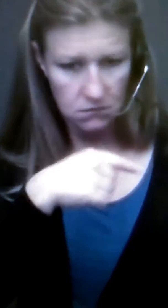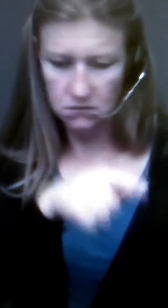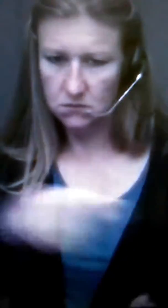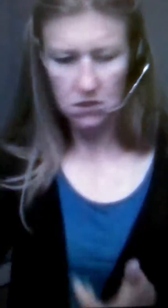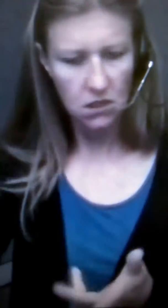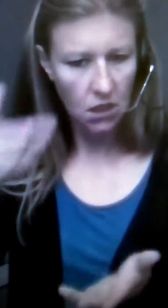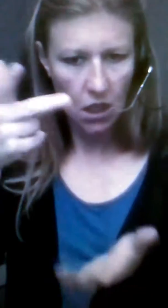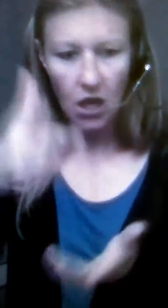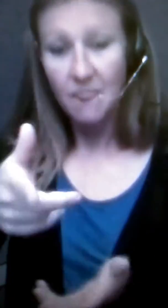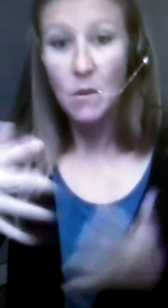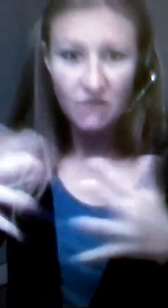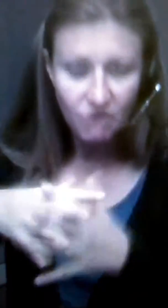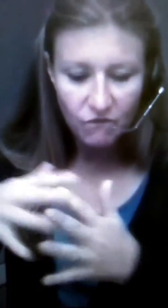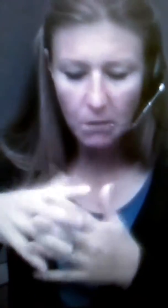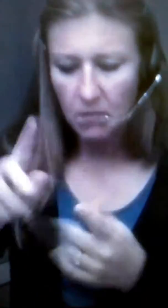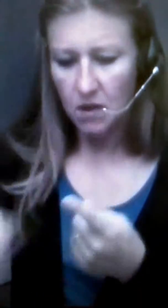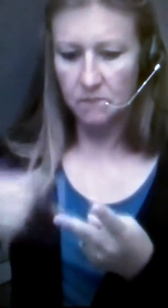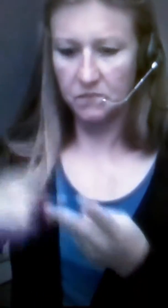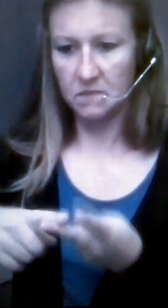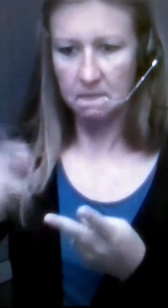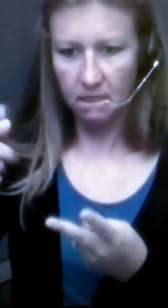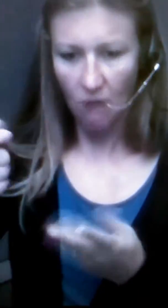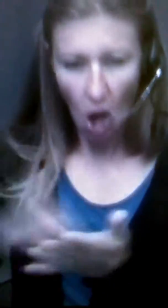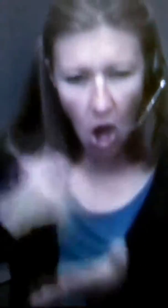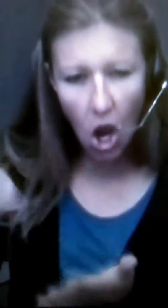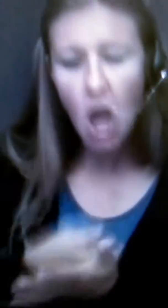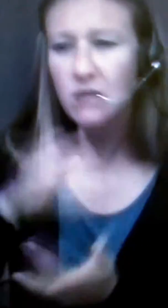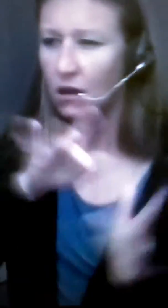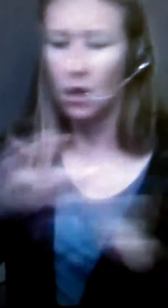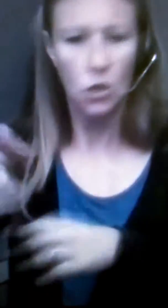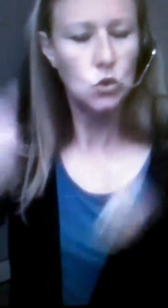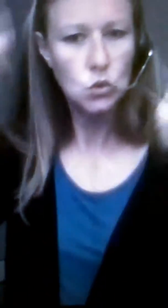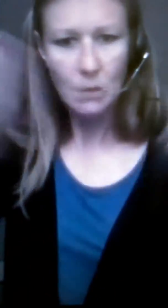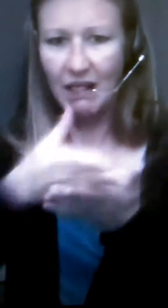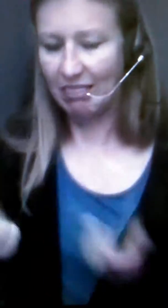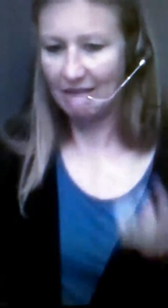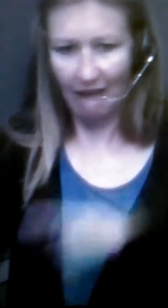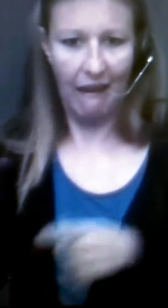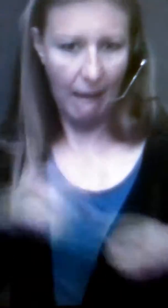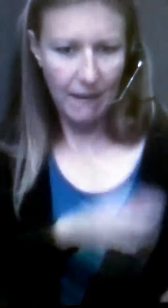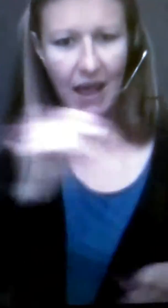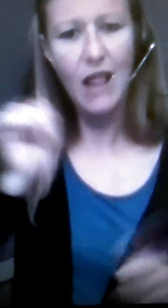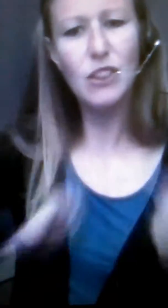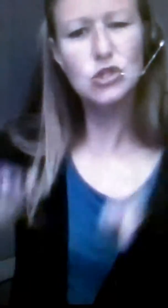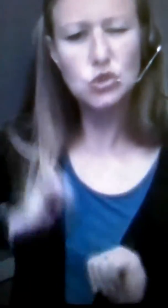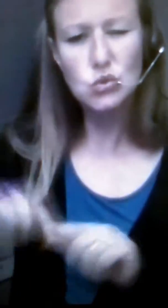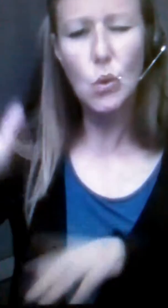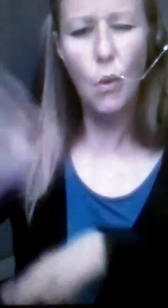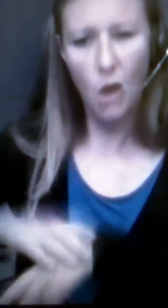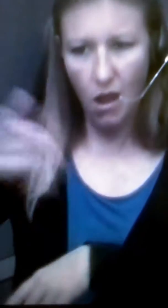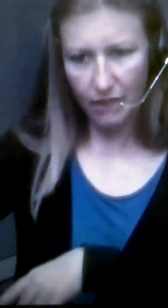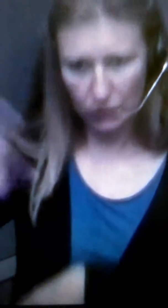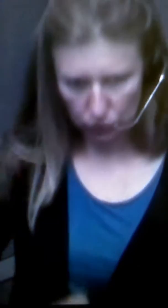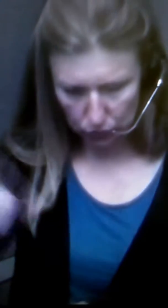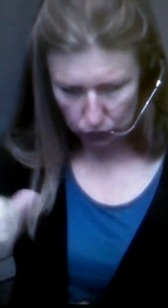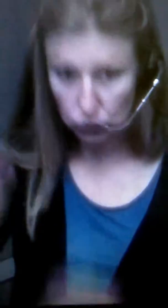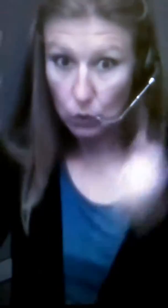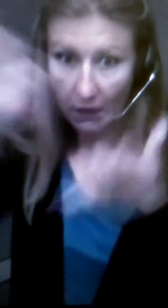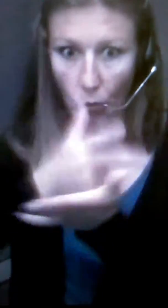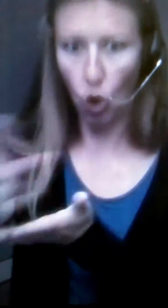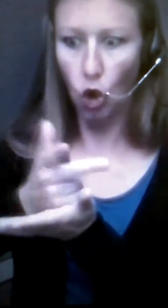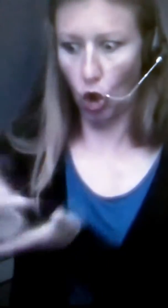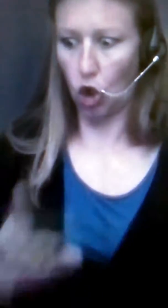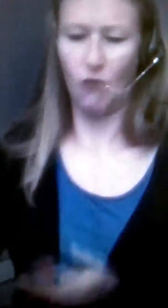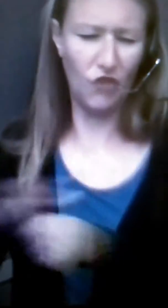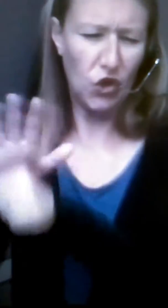I can't enjoy it because I got weed in my face. That's a sidebar. Anyway, let me go back to downtown. Let me get back to what you're talking about, which is the violence